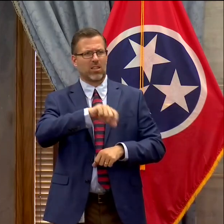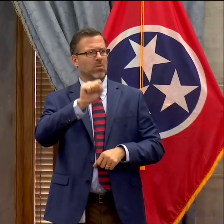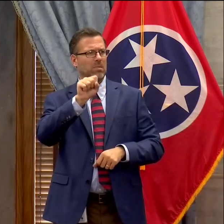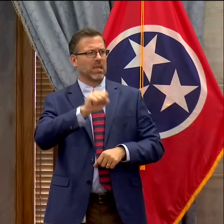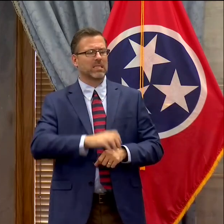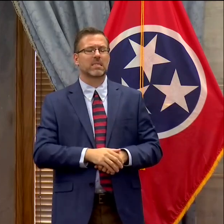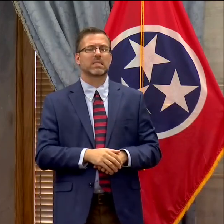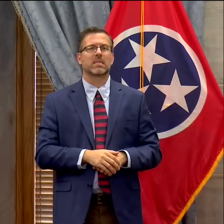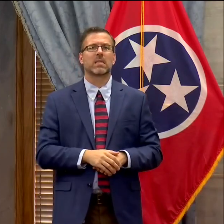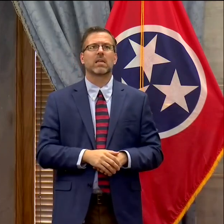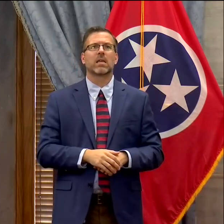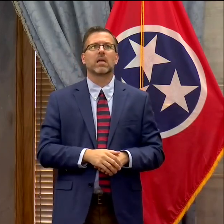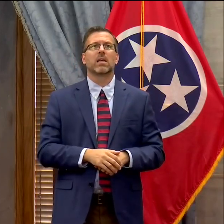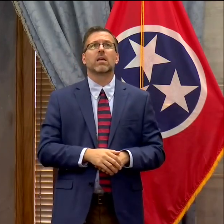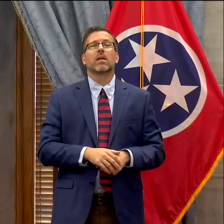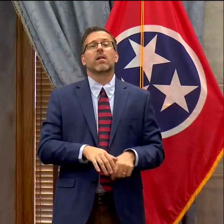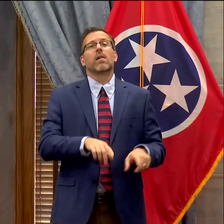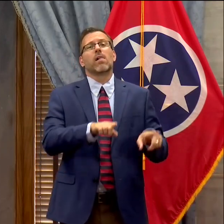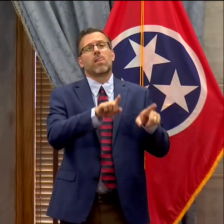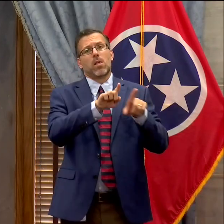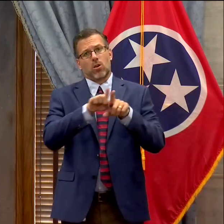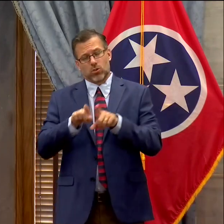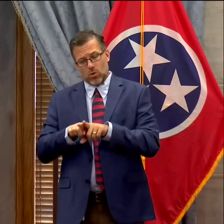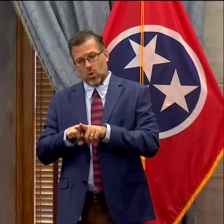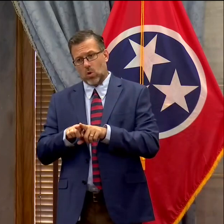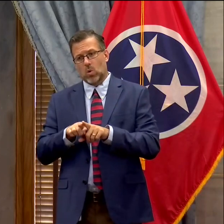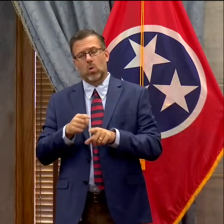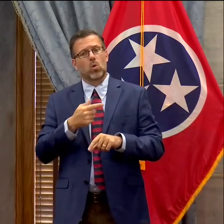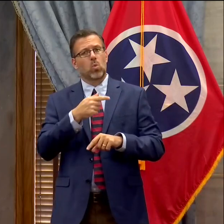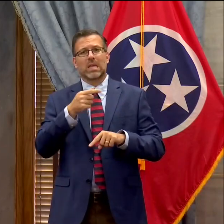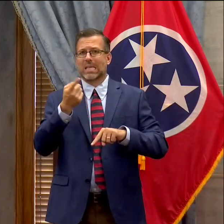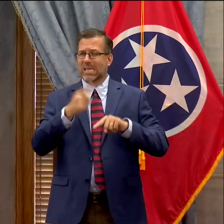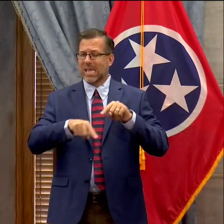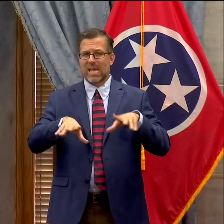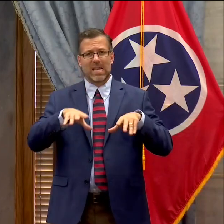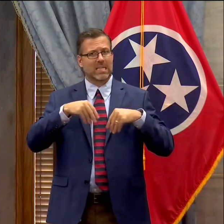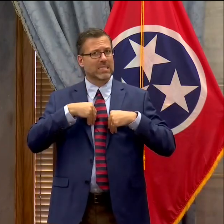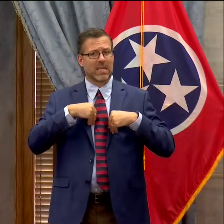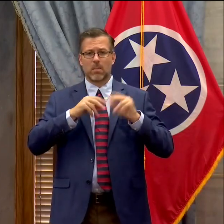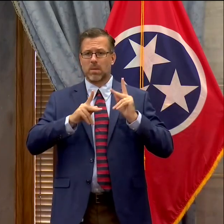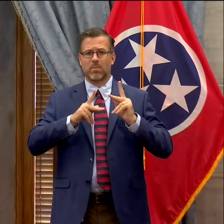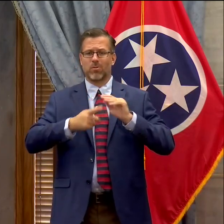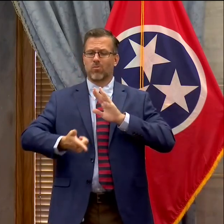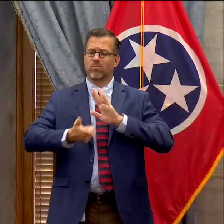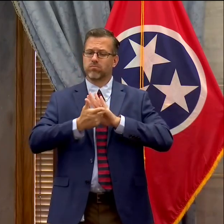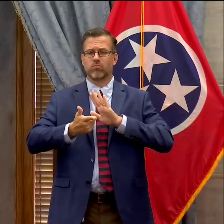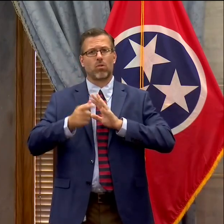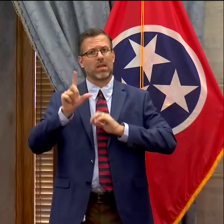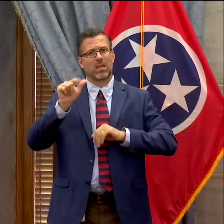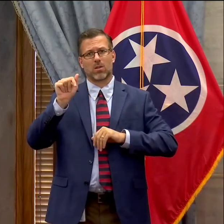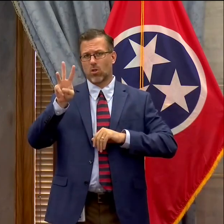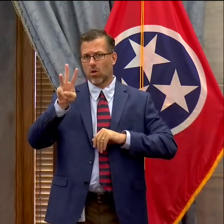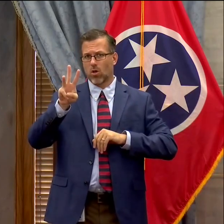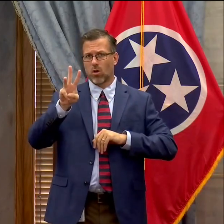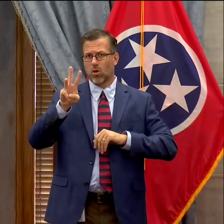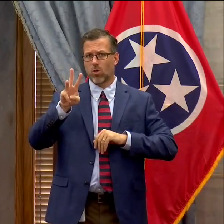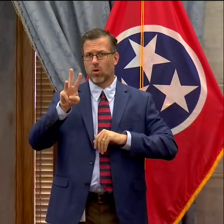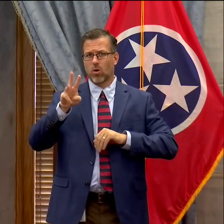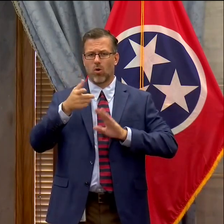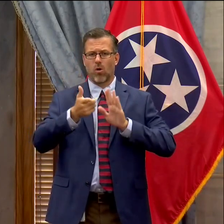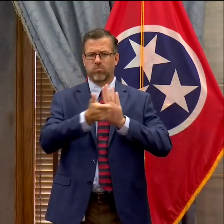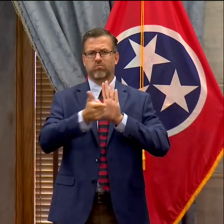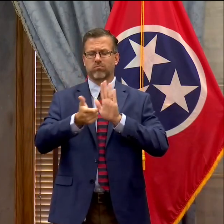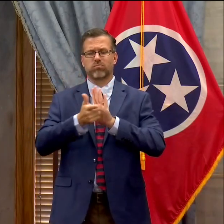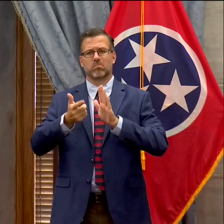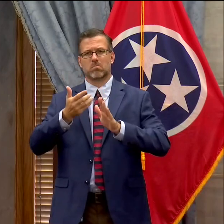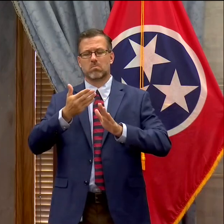need to make certain that we do not tolerate lawlessness, breaking the law, and those things associated with